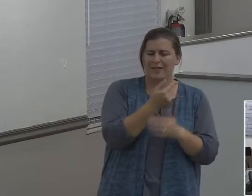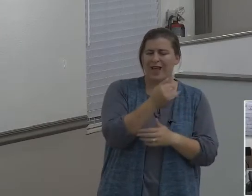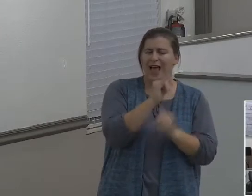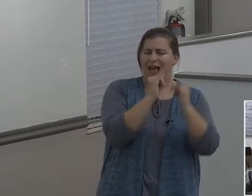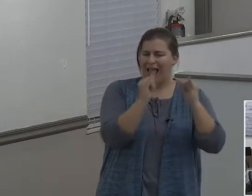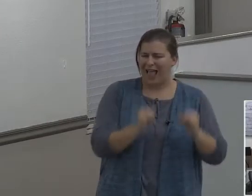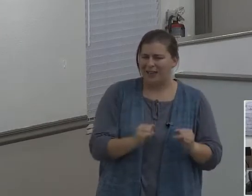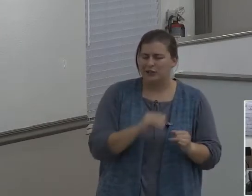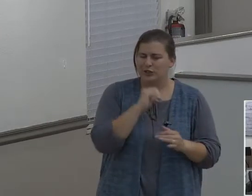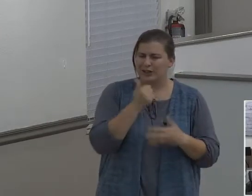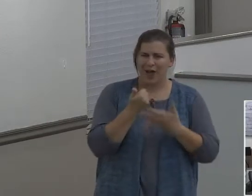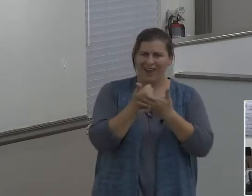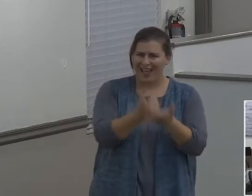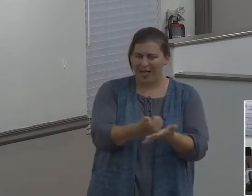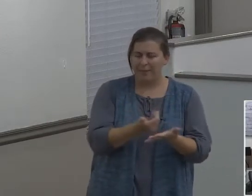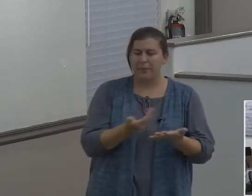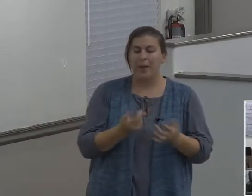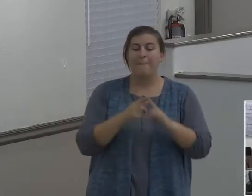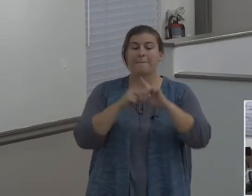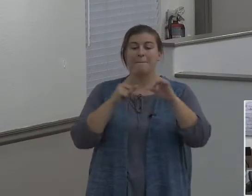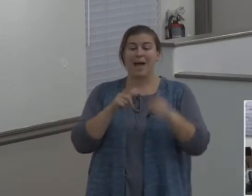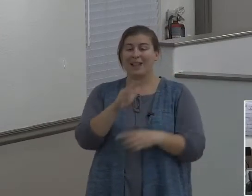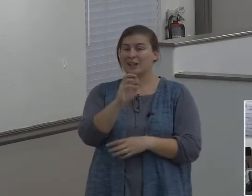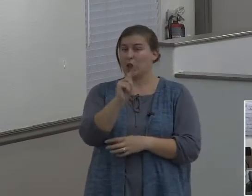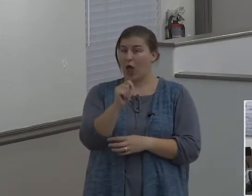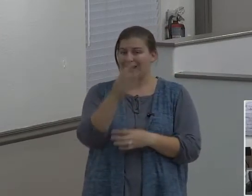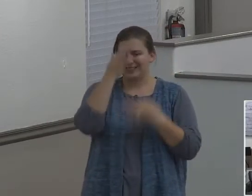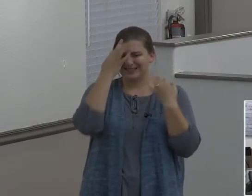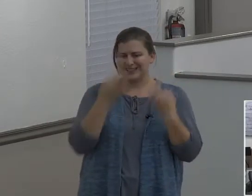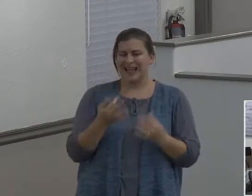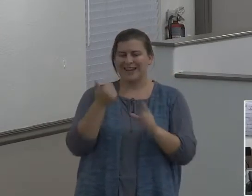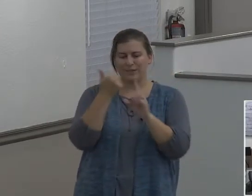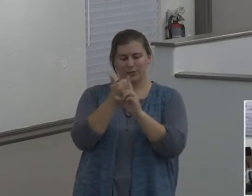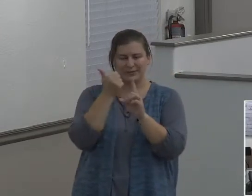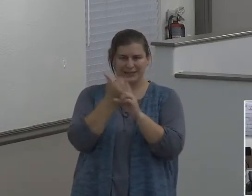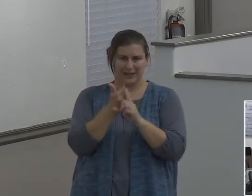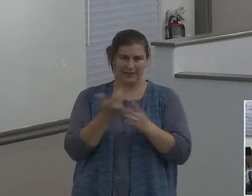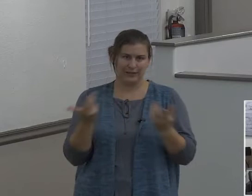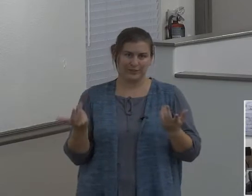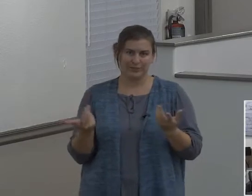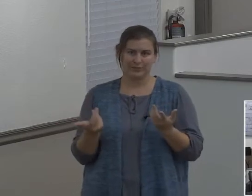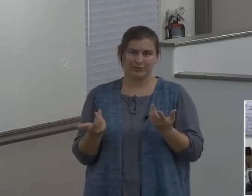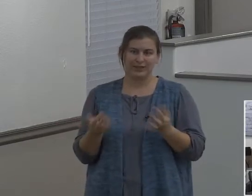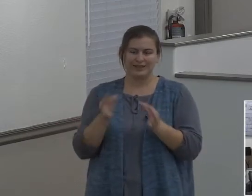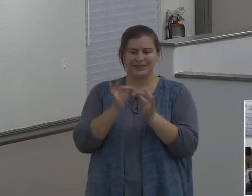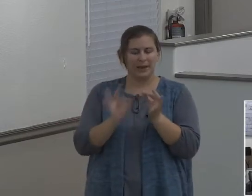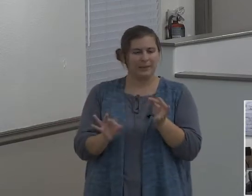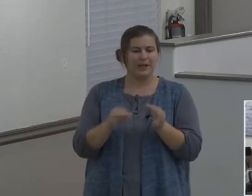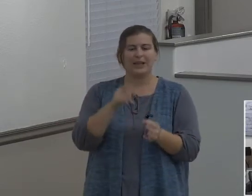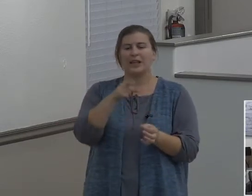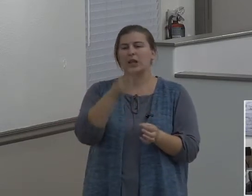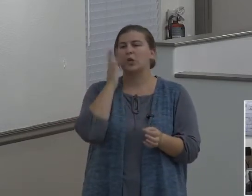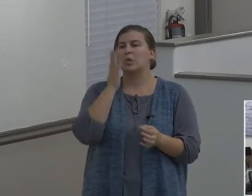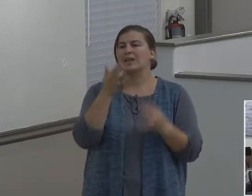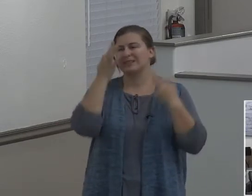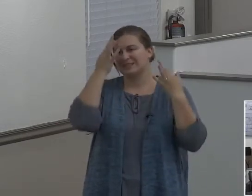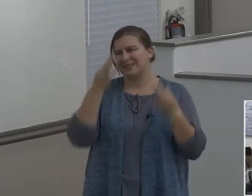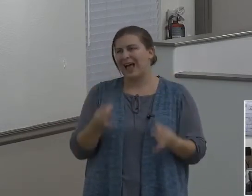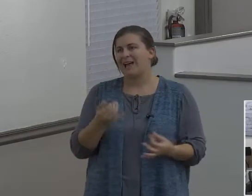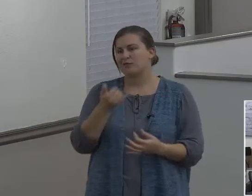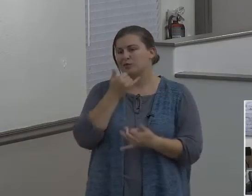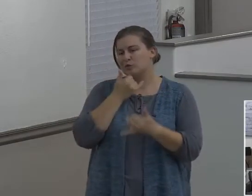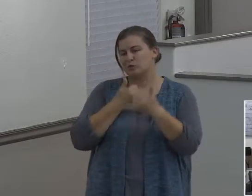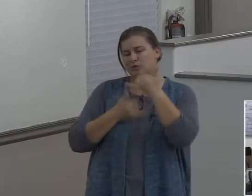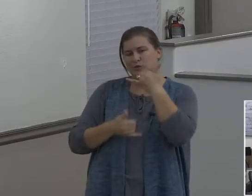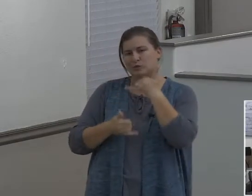But Lot really is simply going to start making some wrong choices that are going to